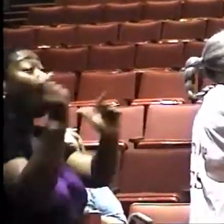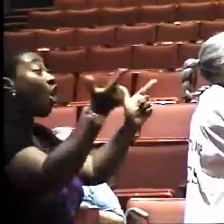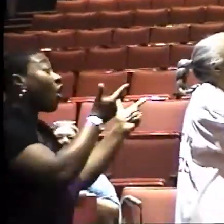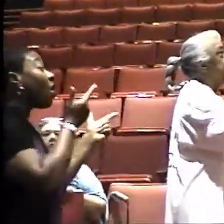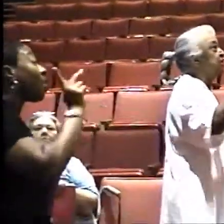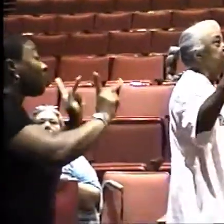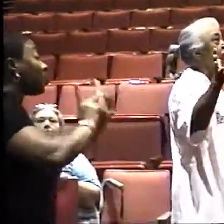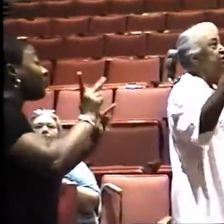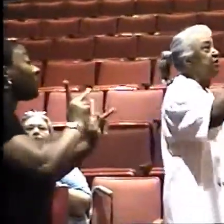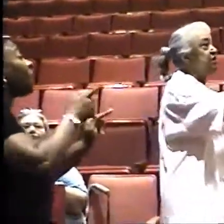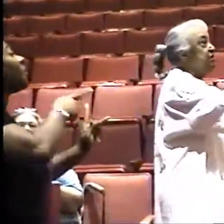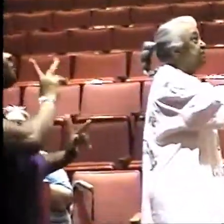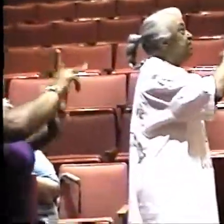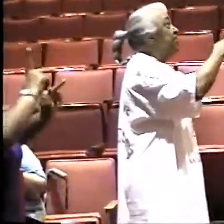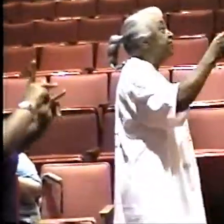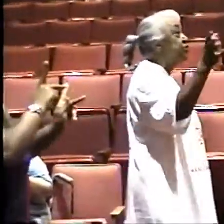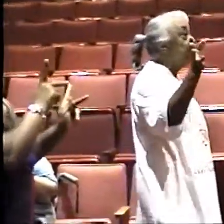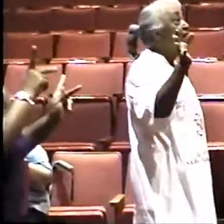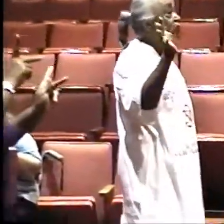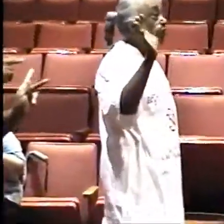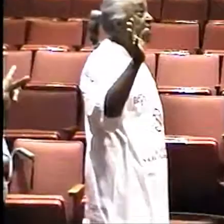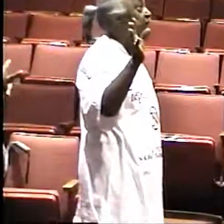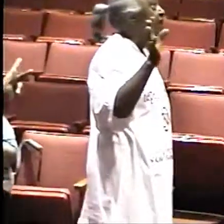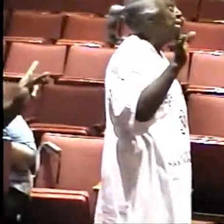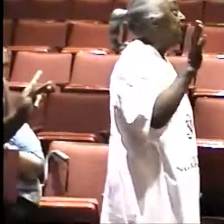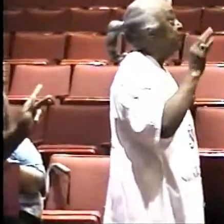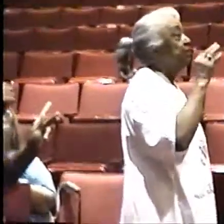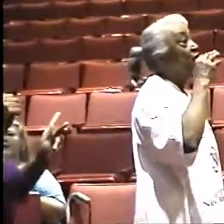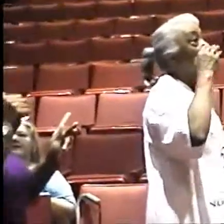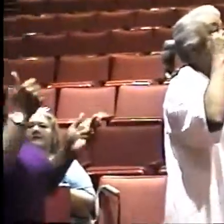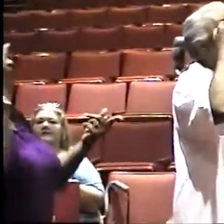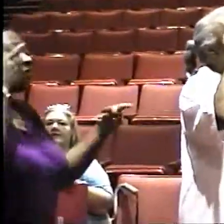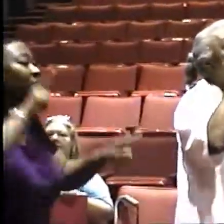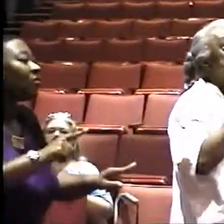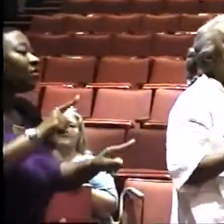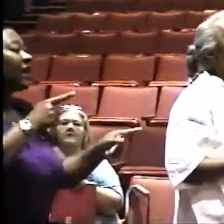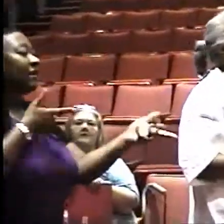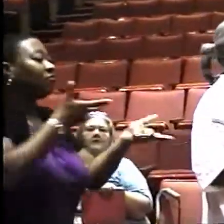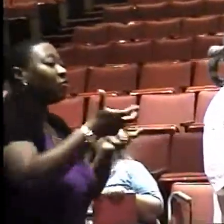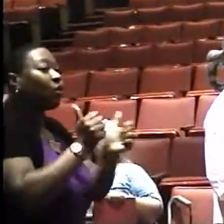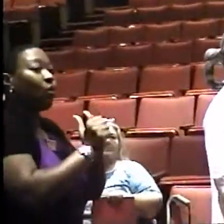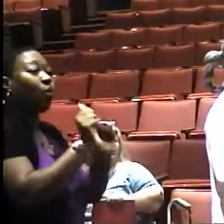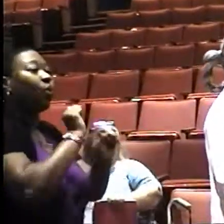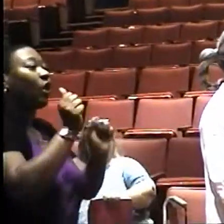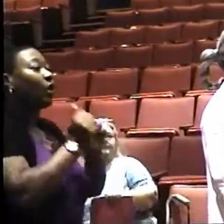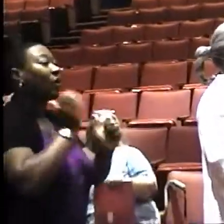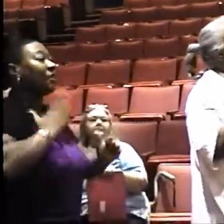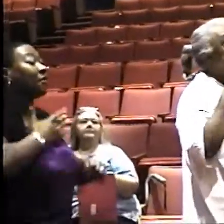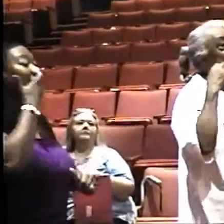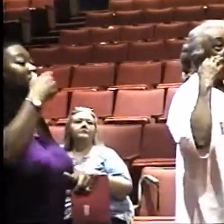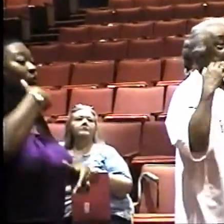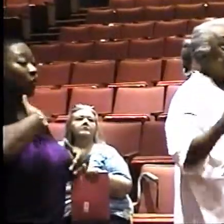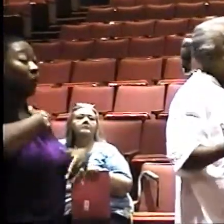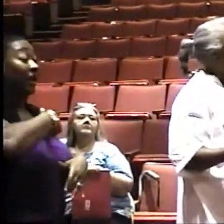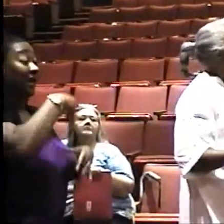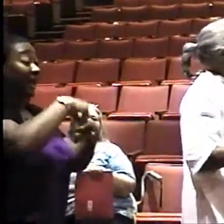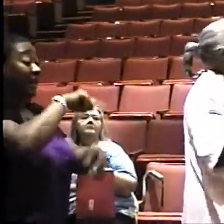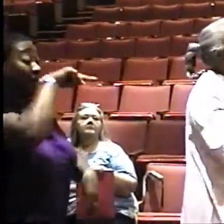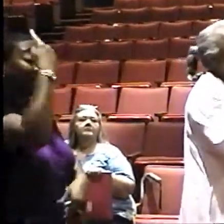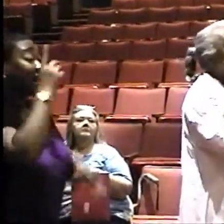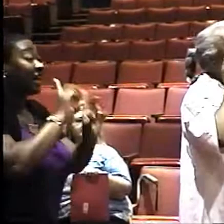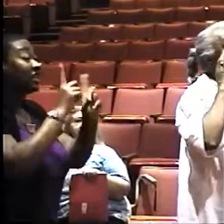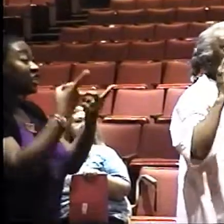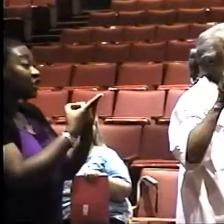People are dealing with us not the right way and because we are in a predominantly black district,